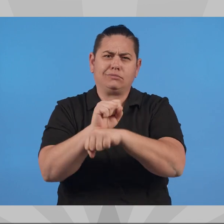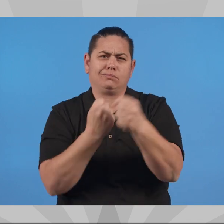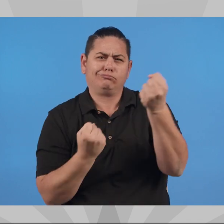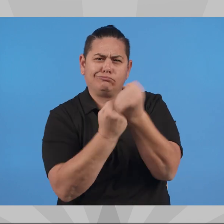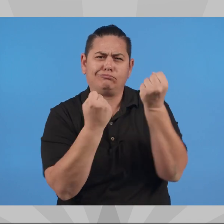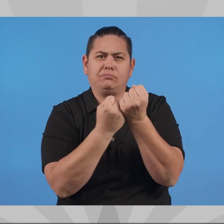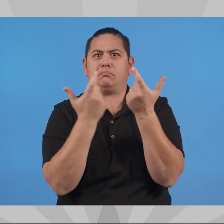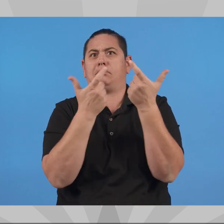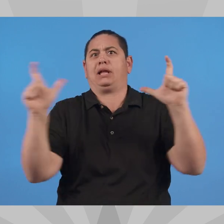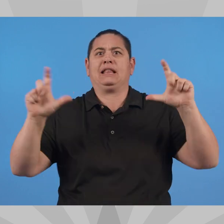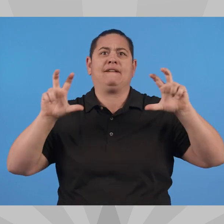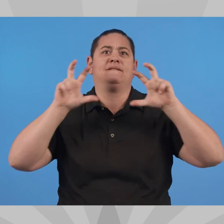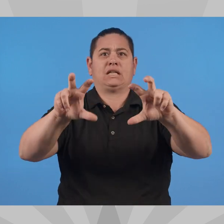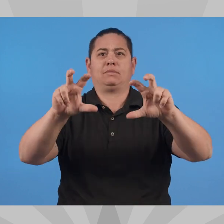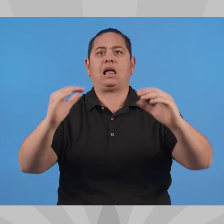-based legislation.